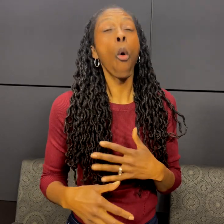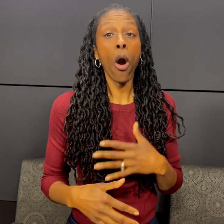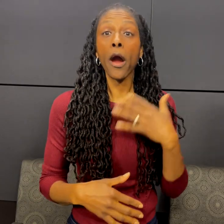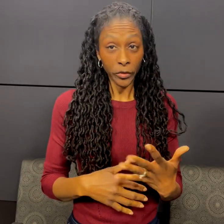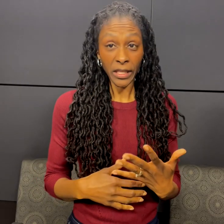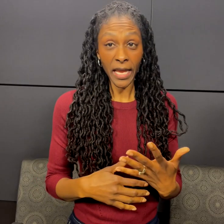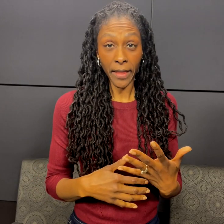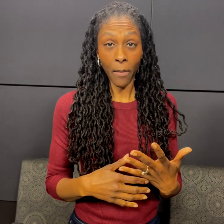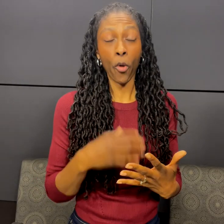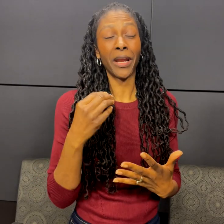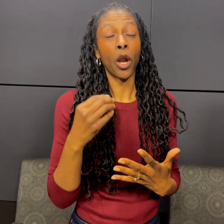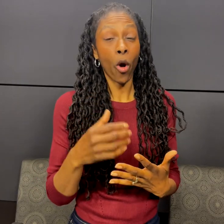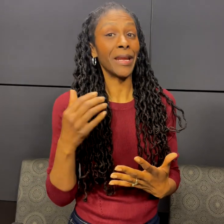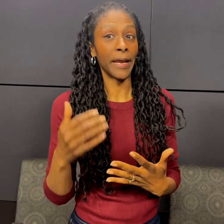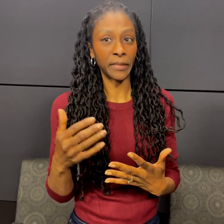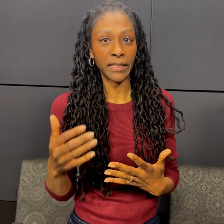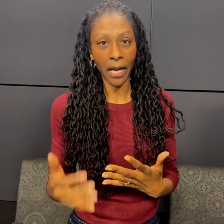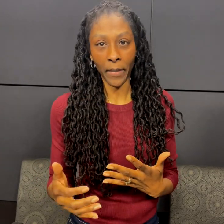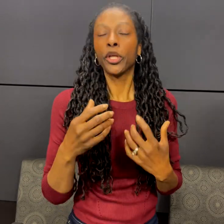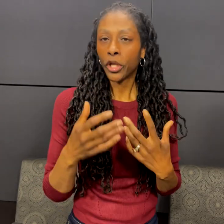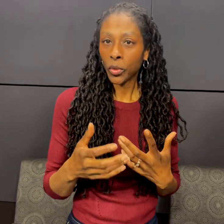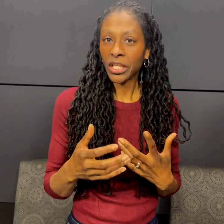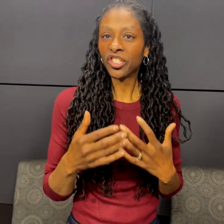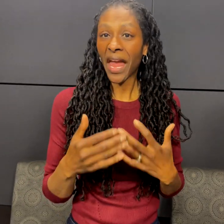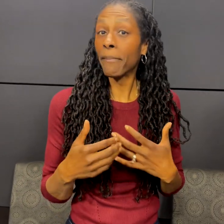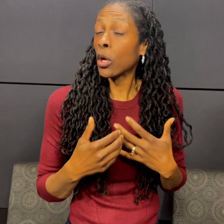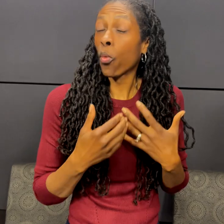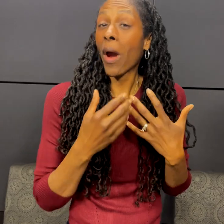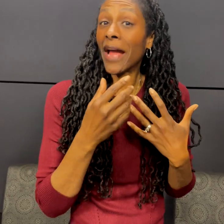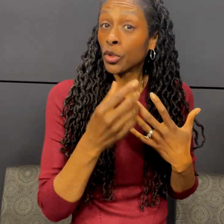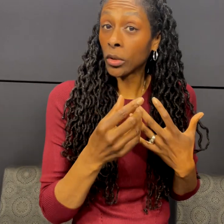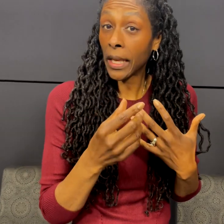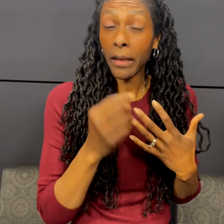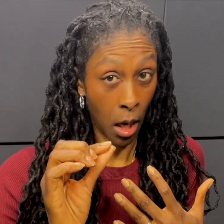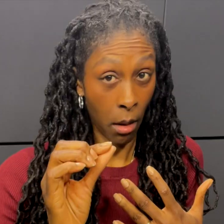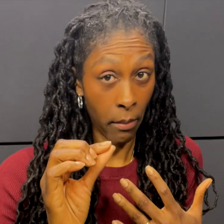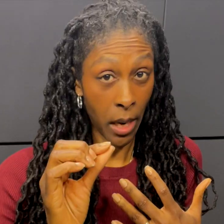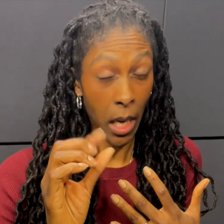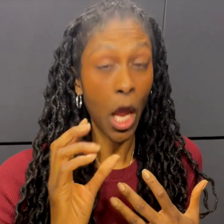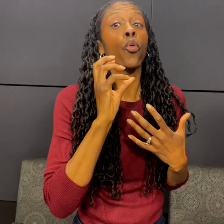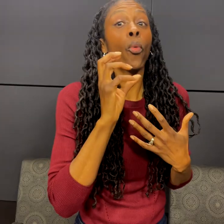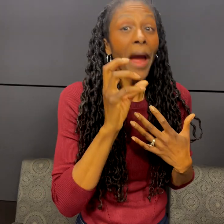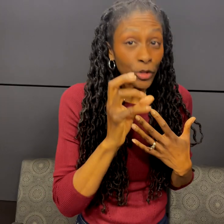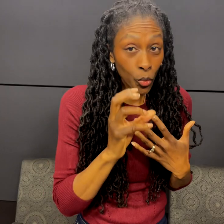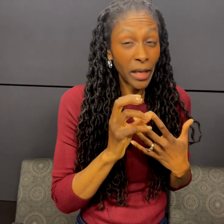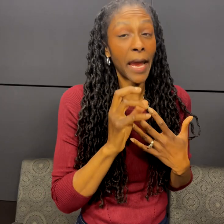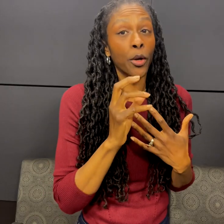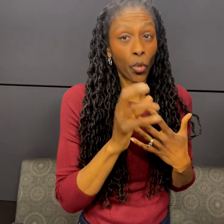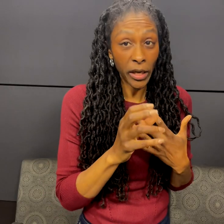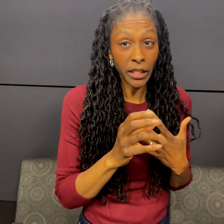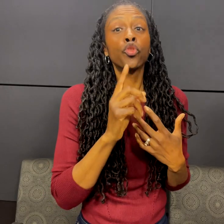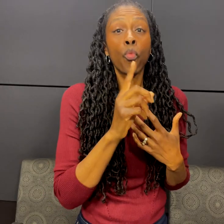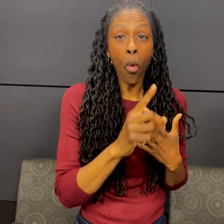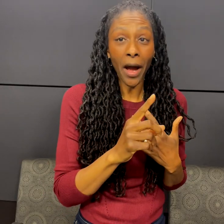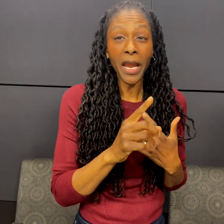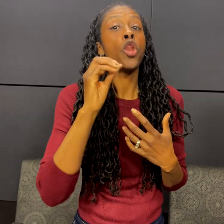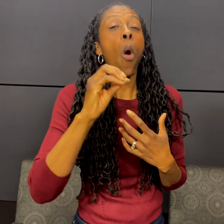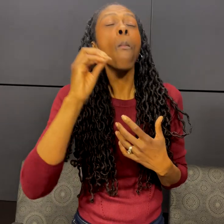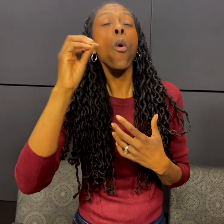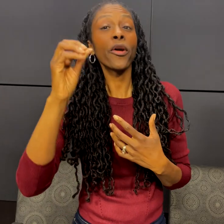or first thing in the morning on an empty stomach. The dosage can be gradually, hear me, gradually increased to one, no more